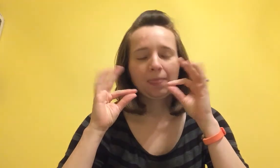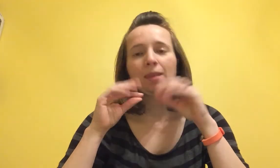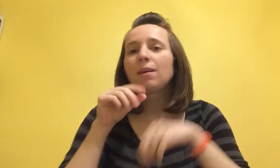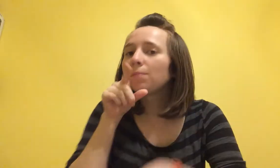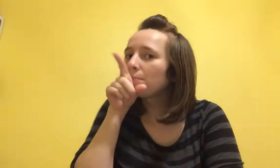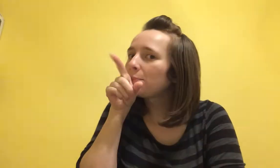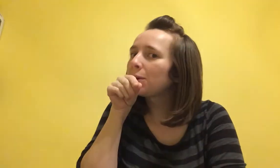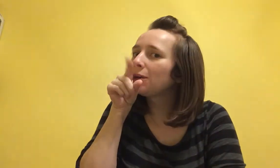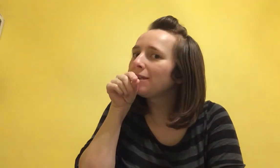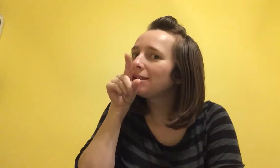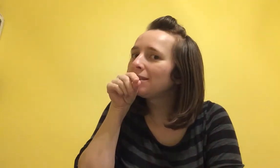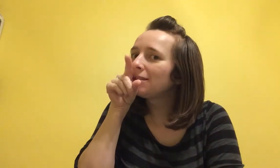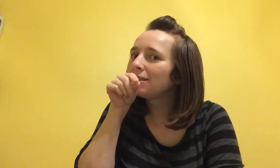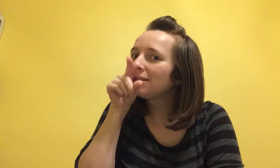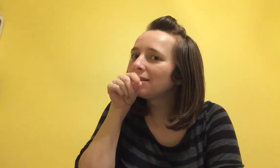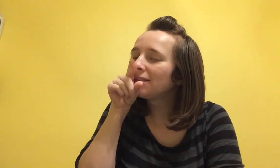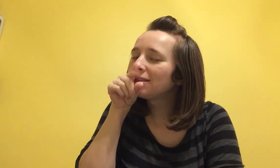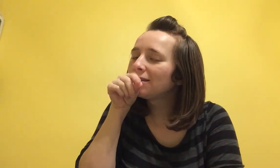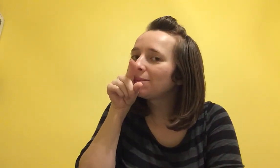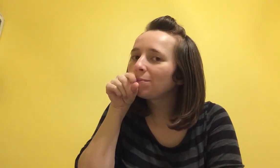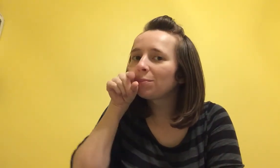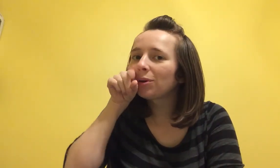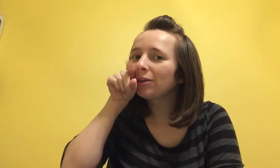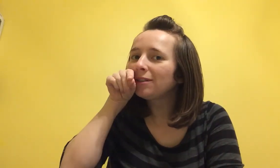Bird. Bird.